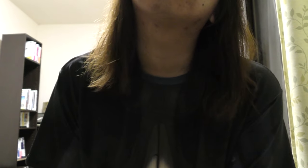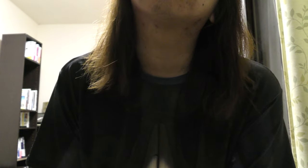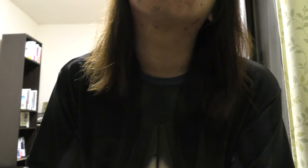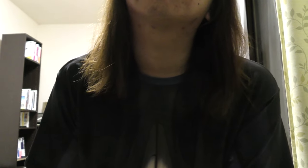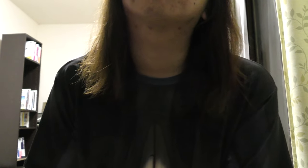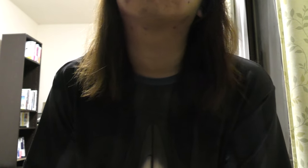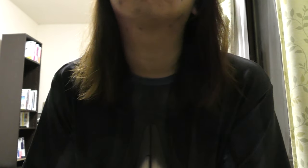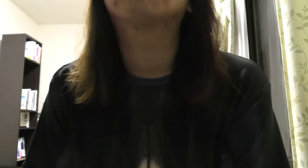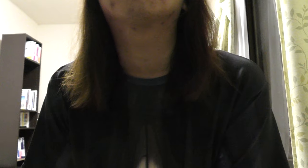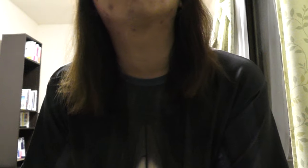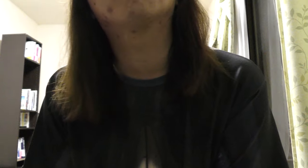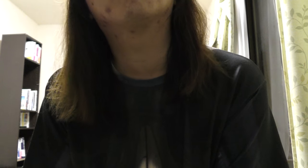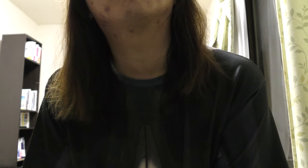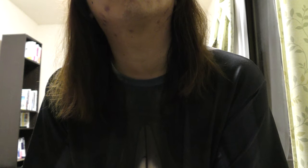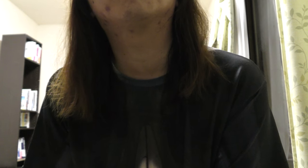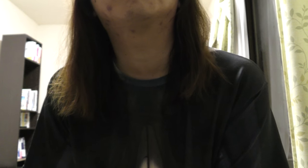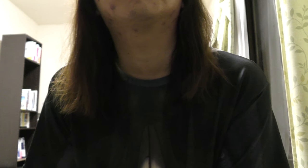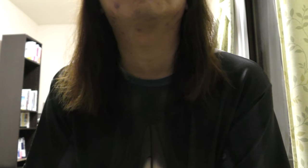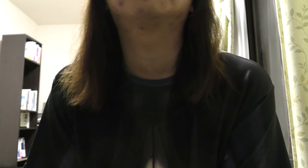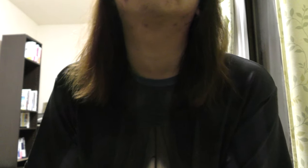To I have no idea